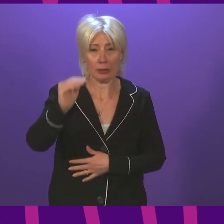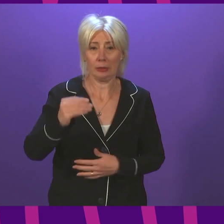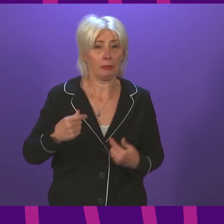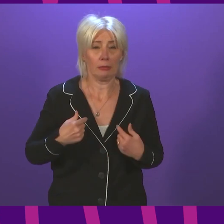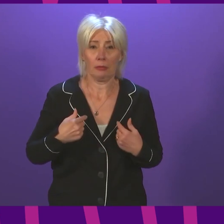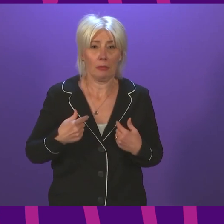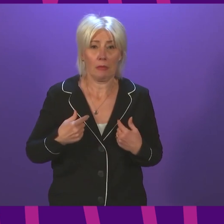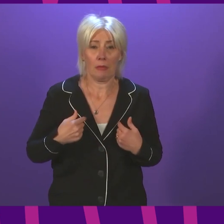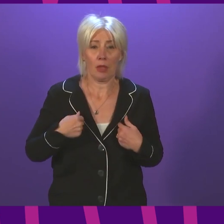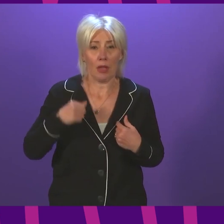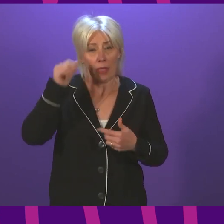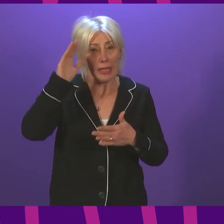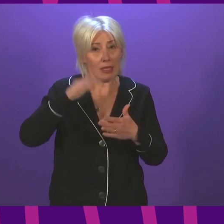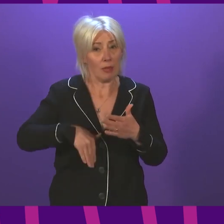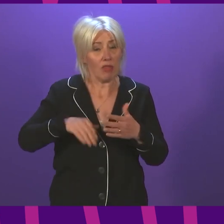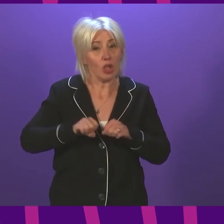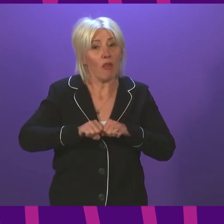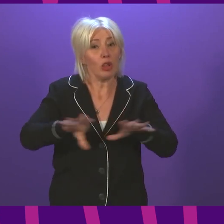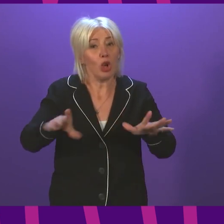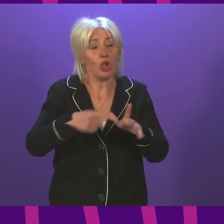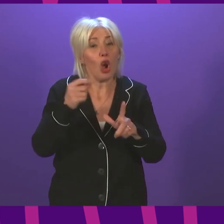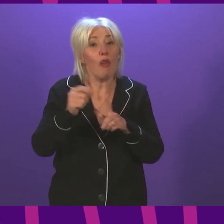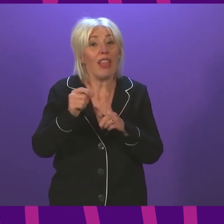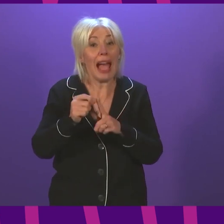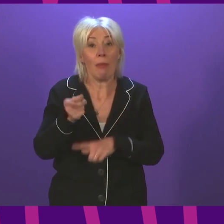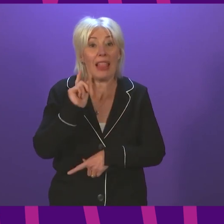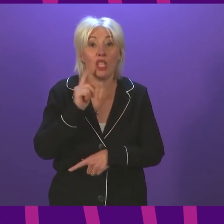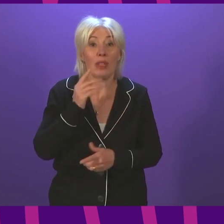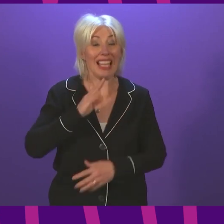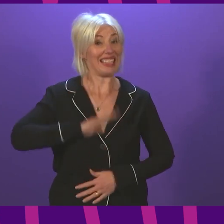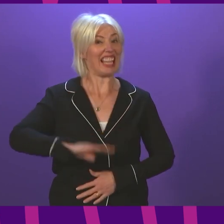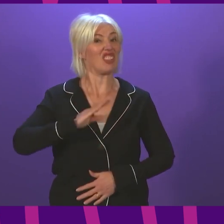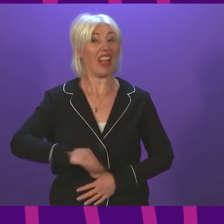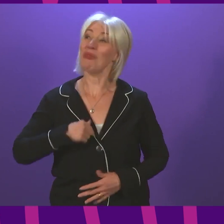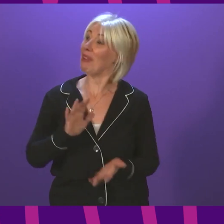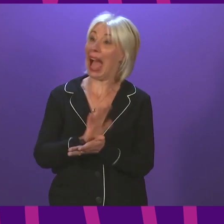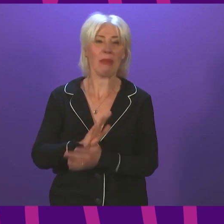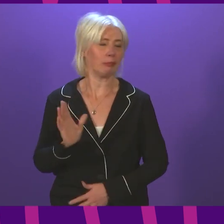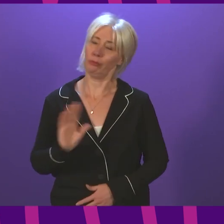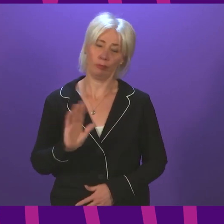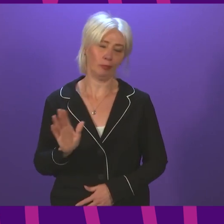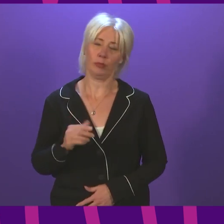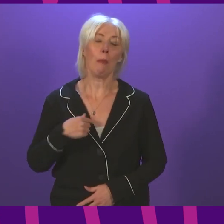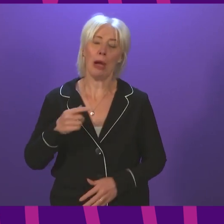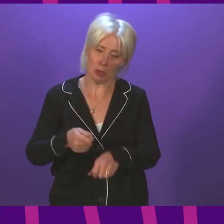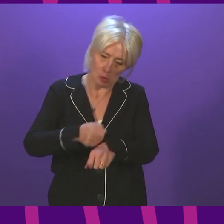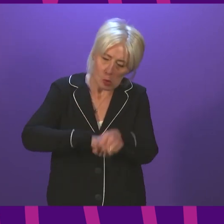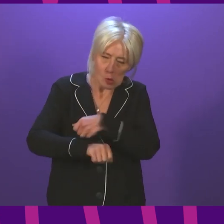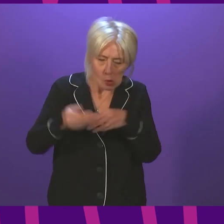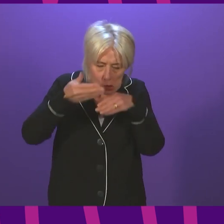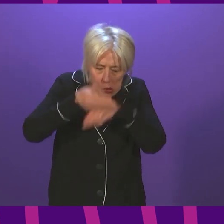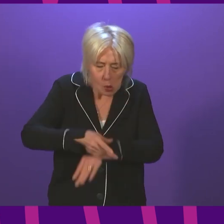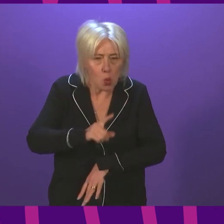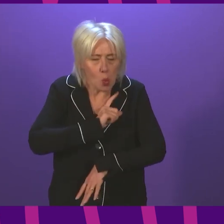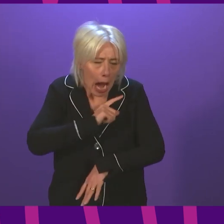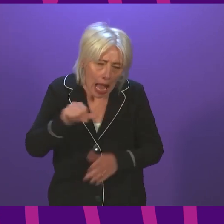consider the experience of the launch of the app last week to be remotely satisfactory. We have taken action to resolve the